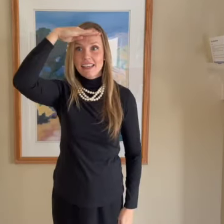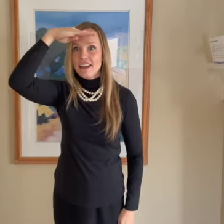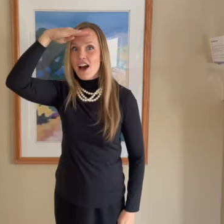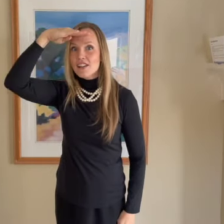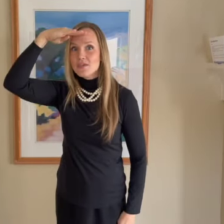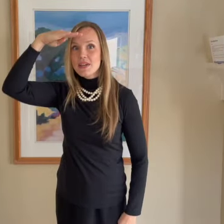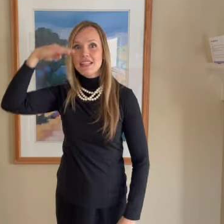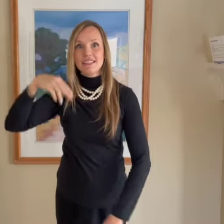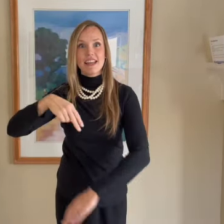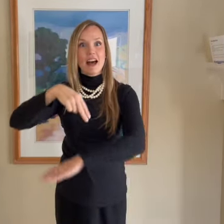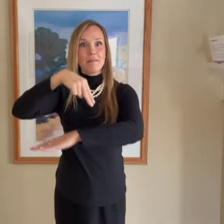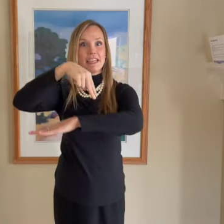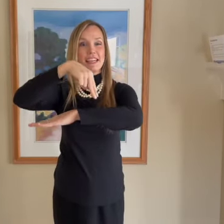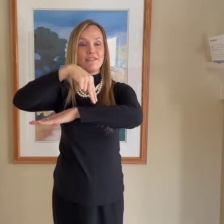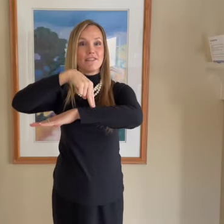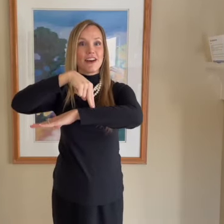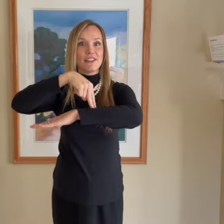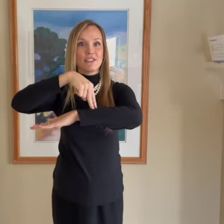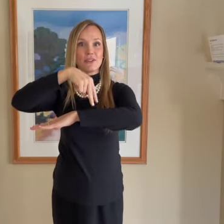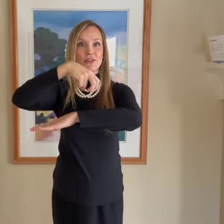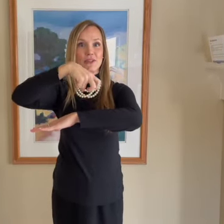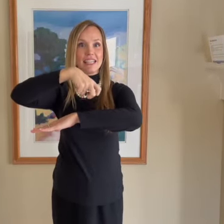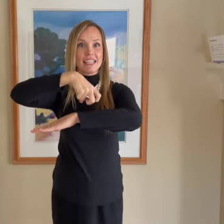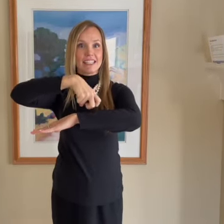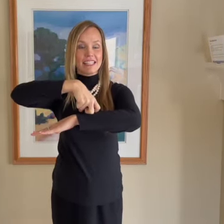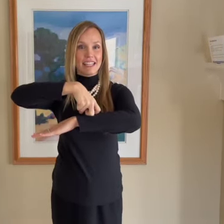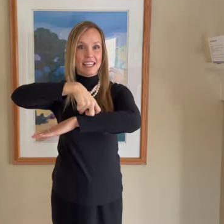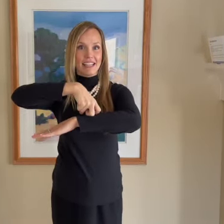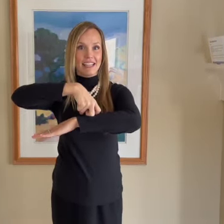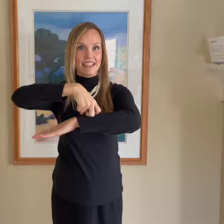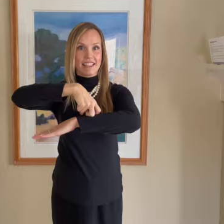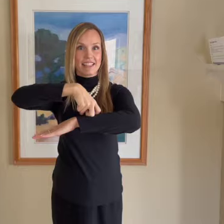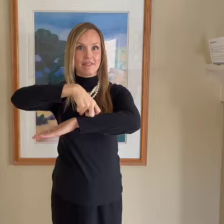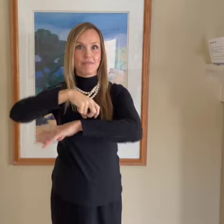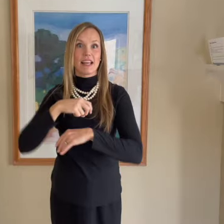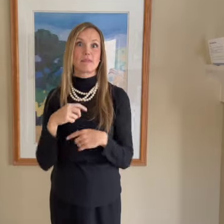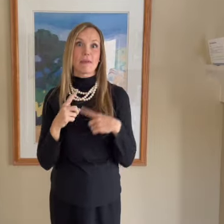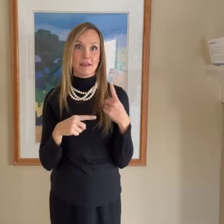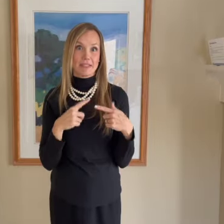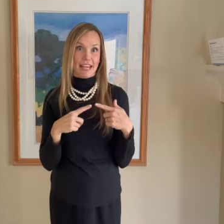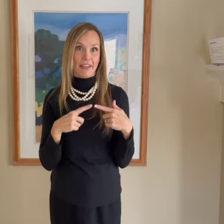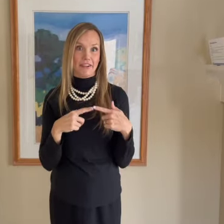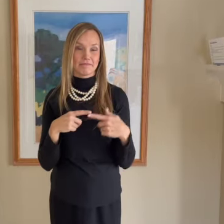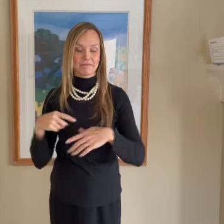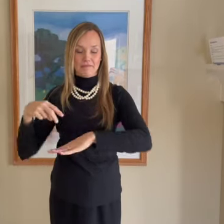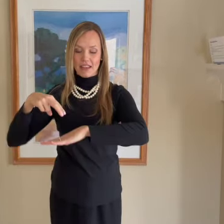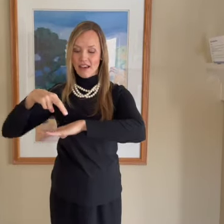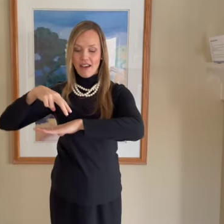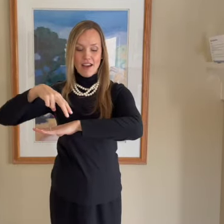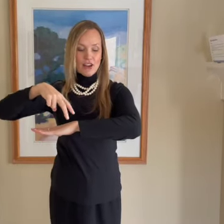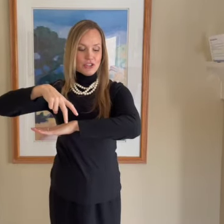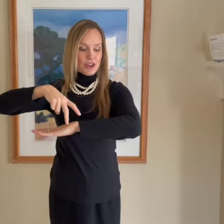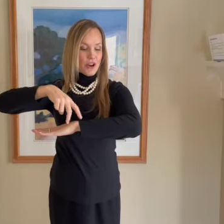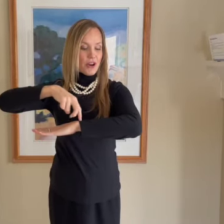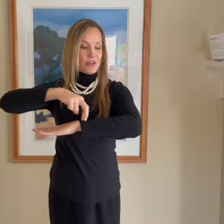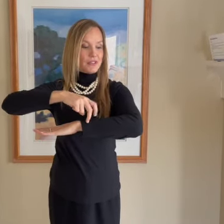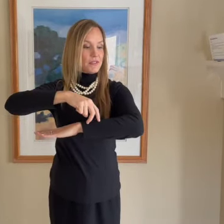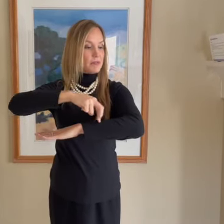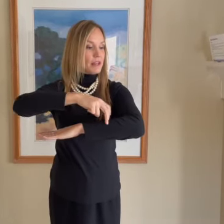God's wisdom, he fell to his knees. Let's put them together. Joseph Smith